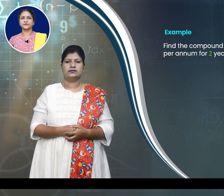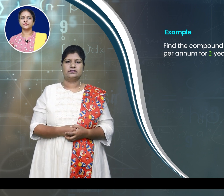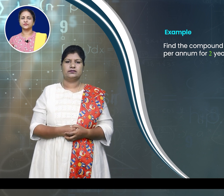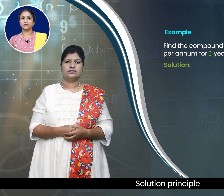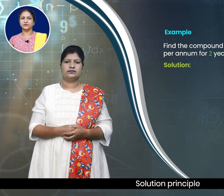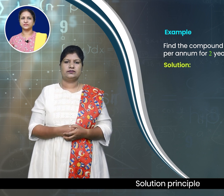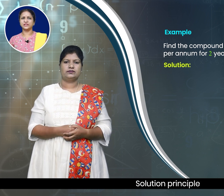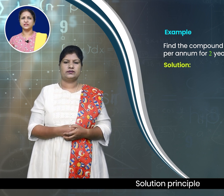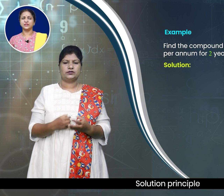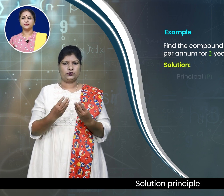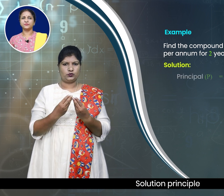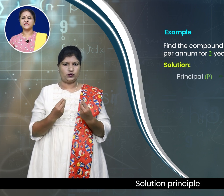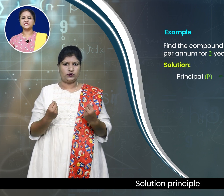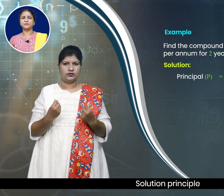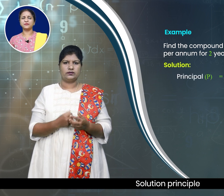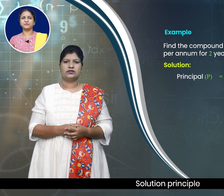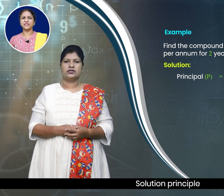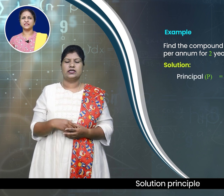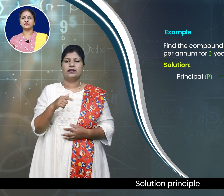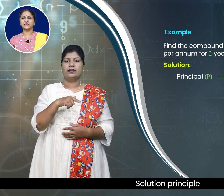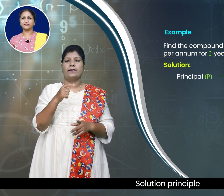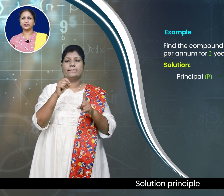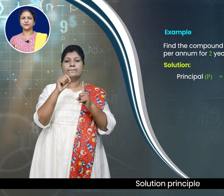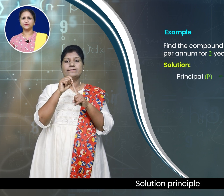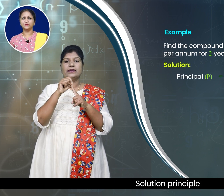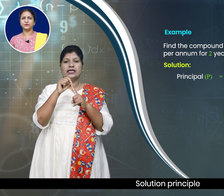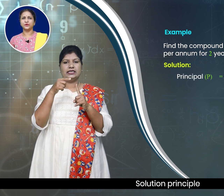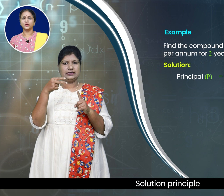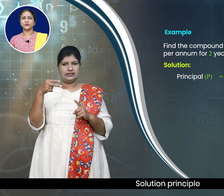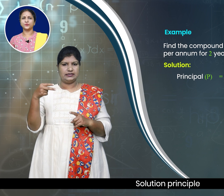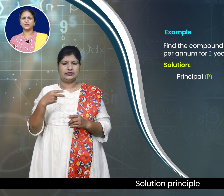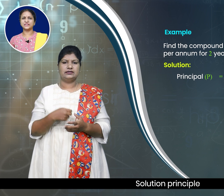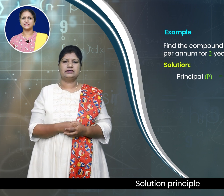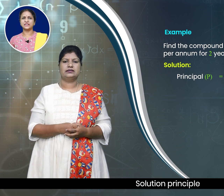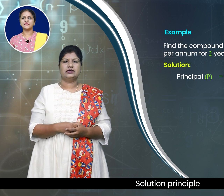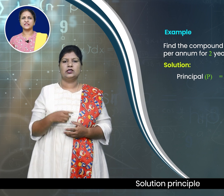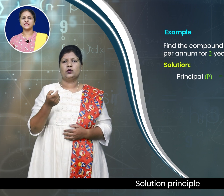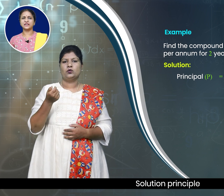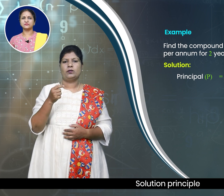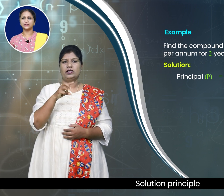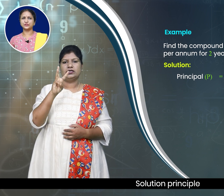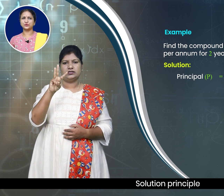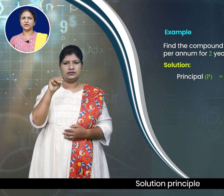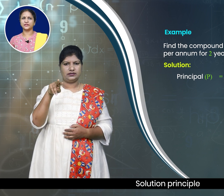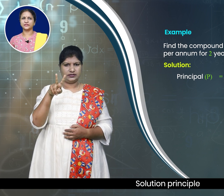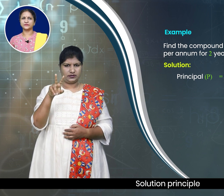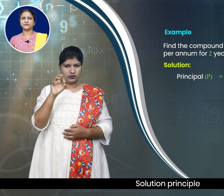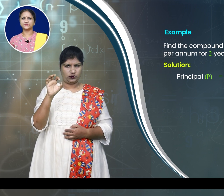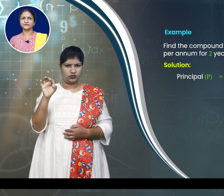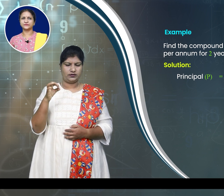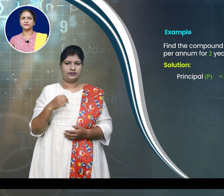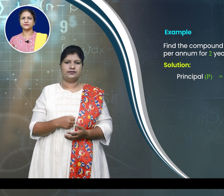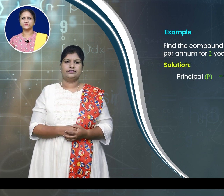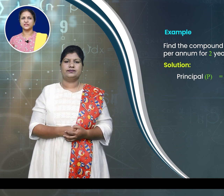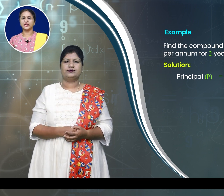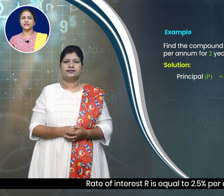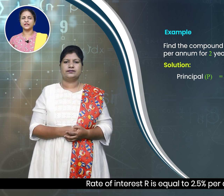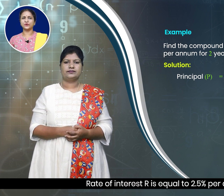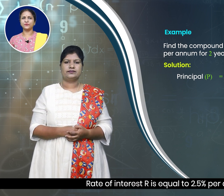Solution principle P is equal to rupees 3,200. Rate of